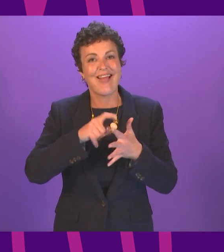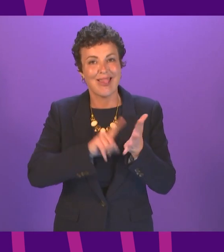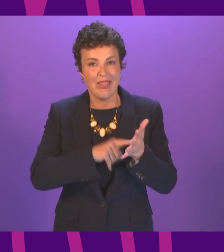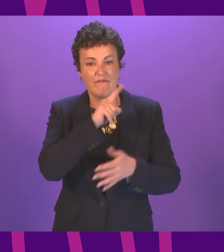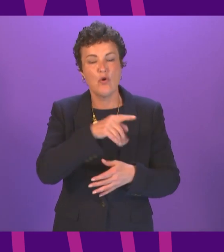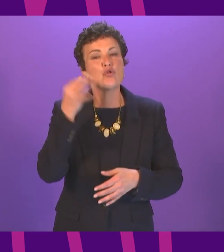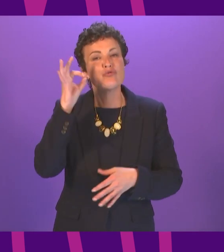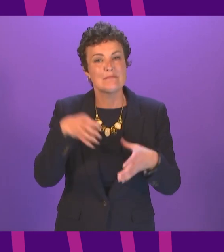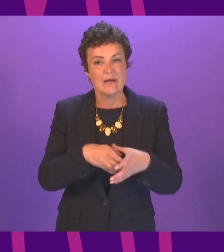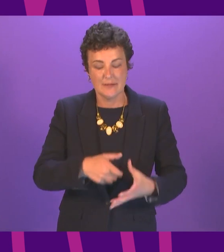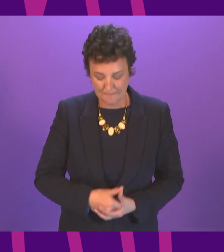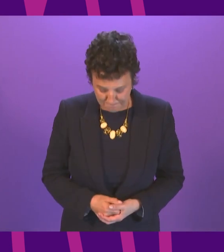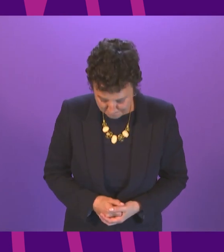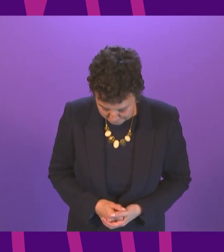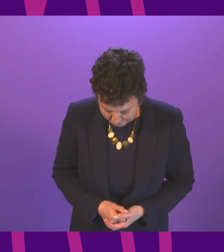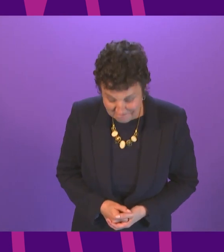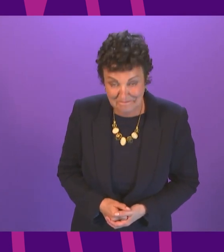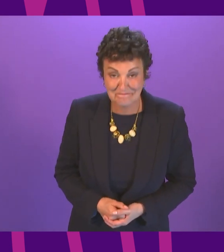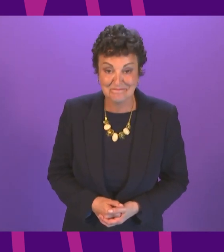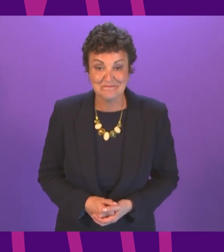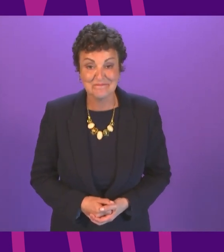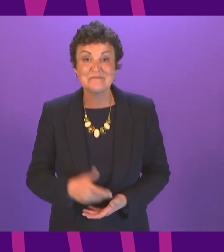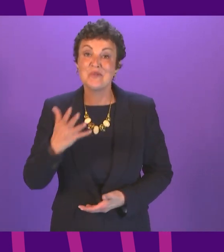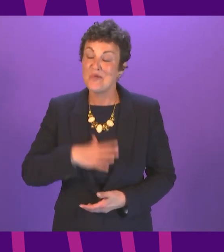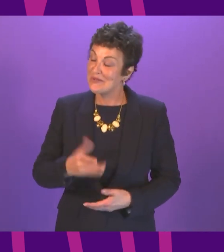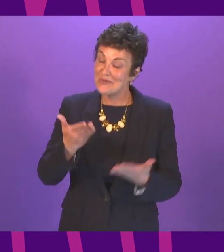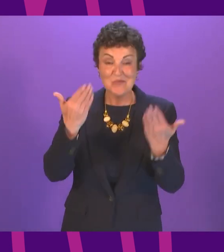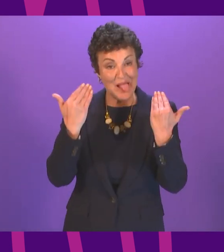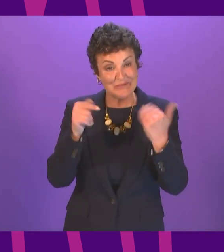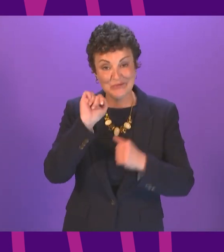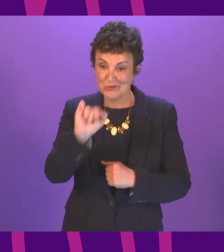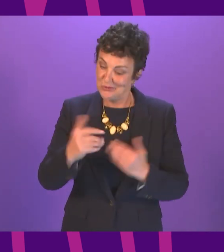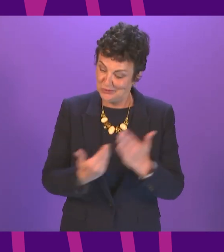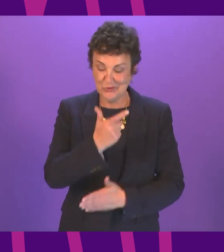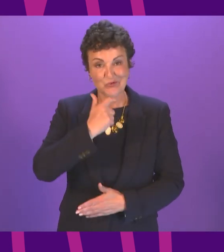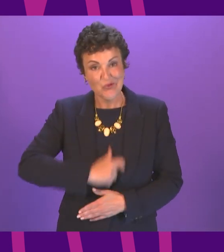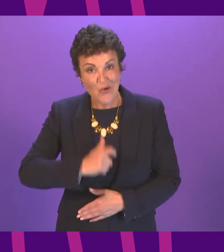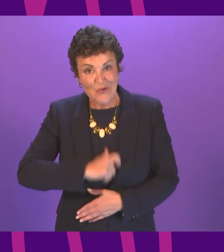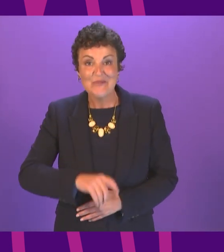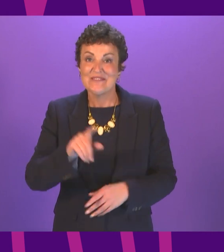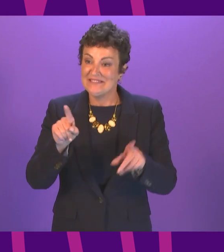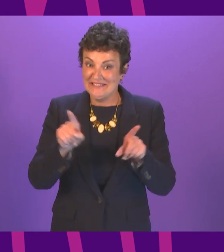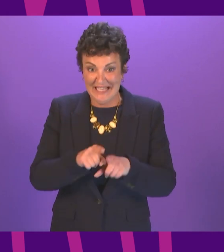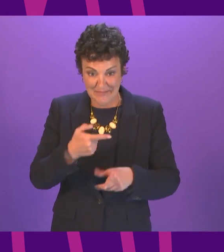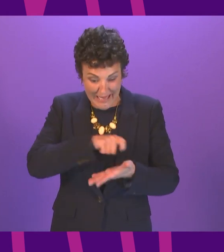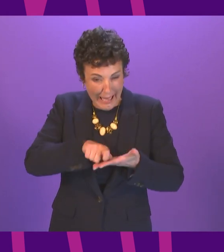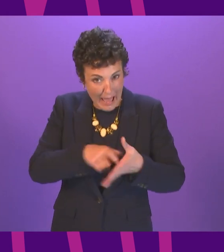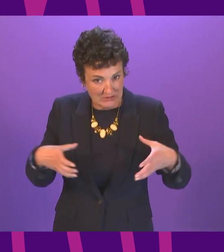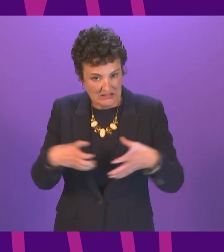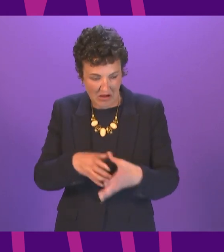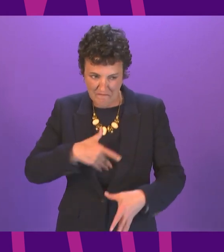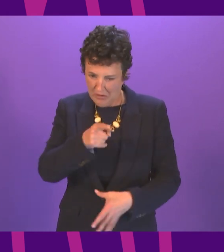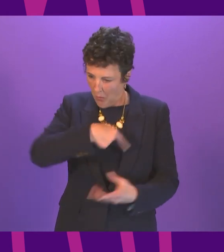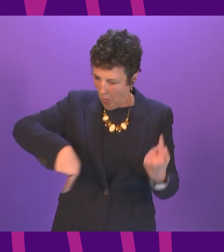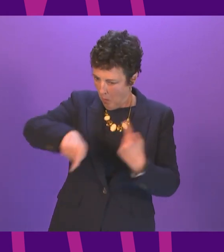you very much Deputy Presiding Officer can I welcome you to your role can I also welcome the two cabinet secretaries to their roles as well I believe that you bring a breadth of